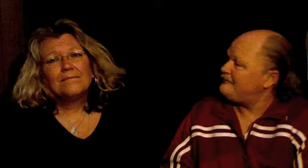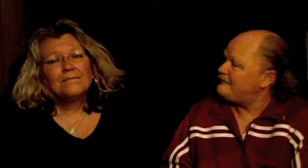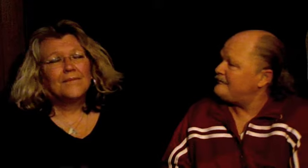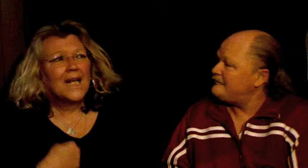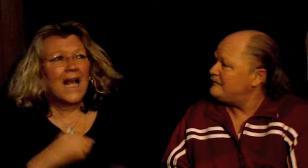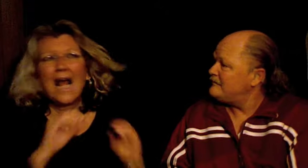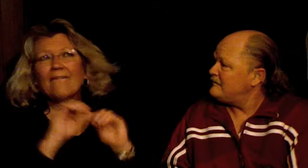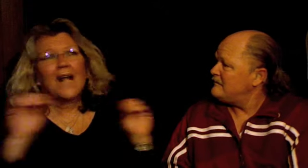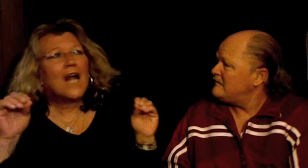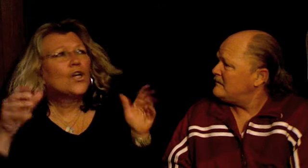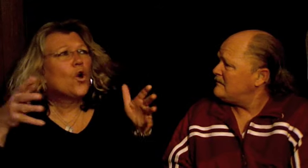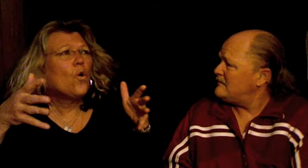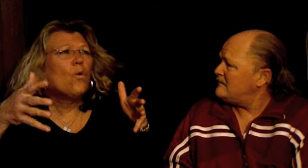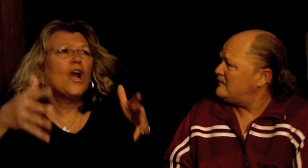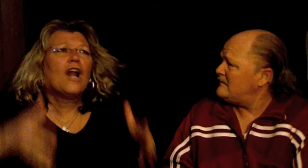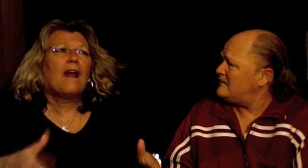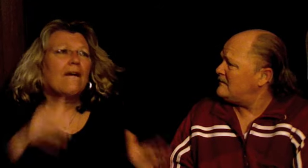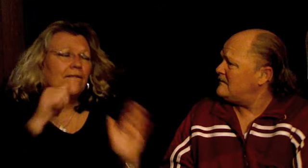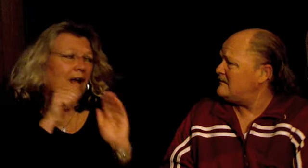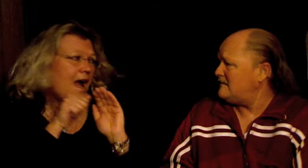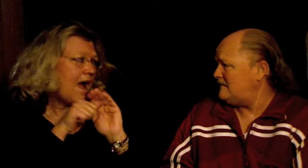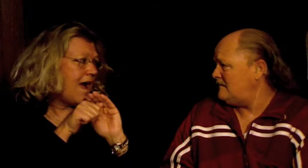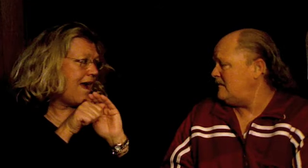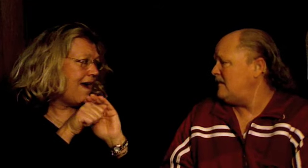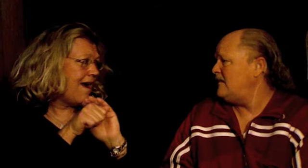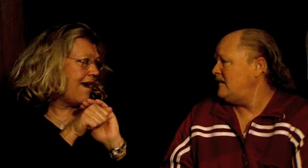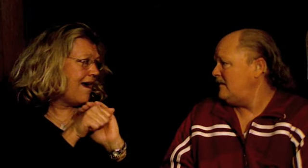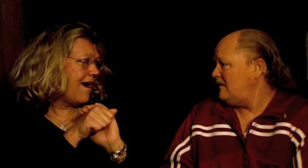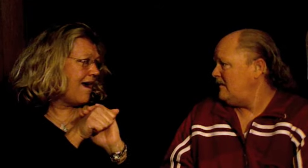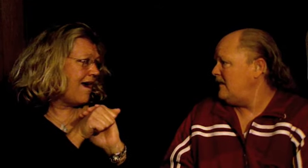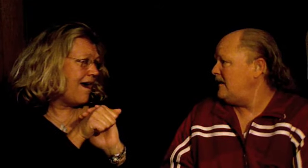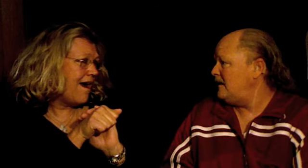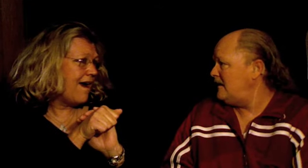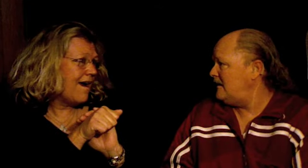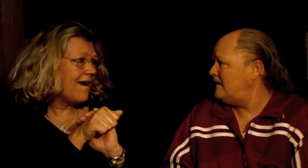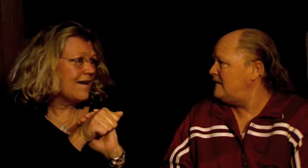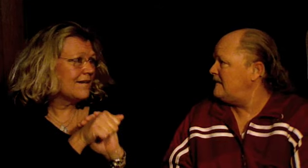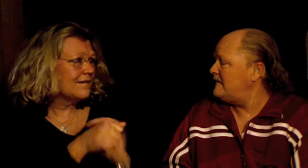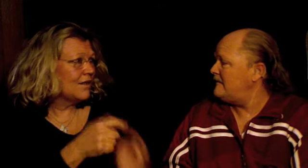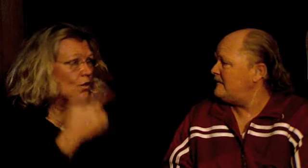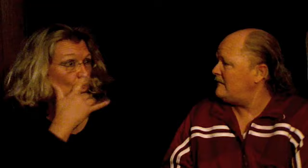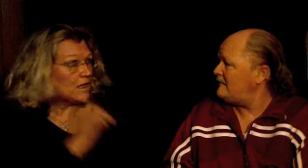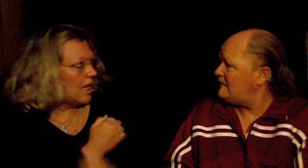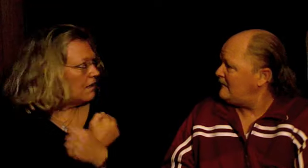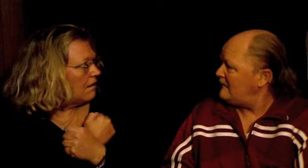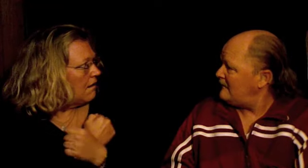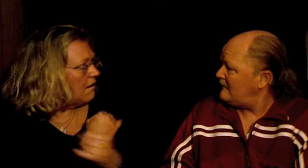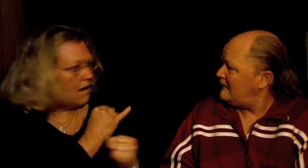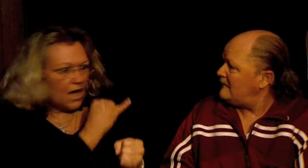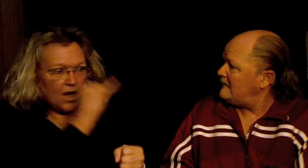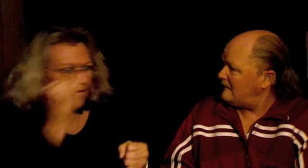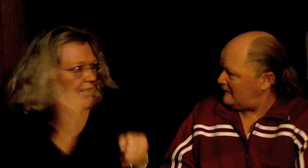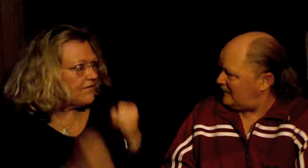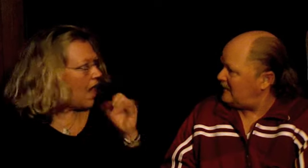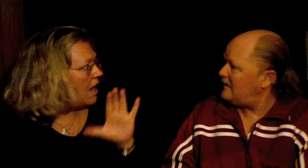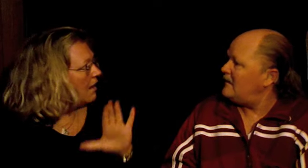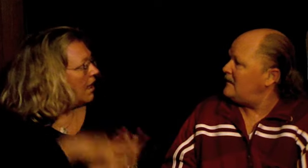I've got nowhere left to hide It looks like love has finally